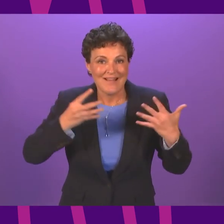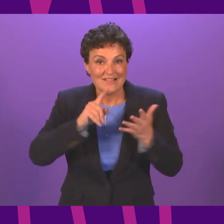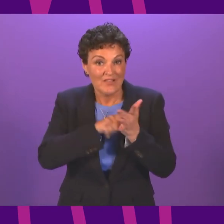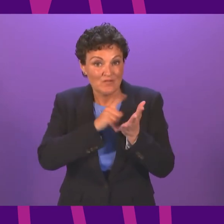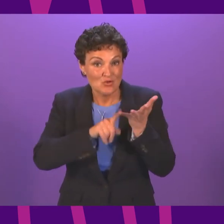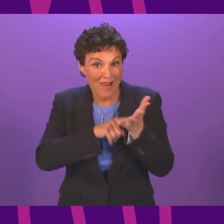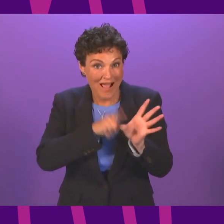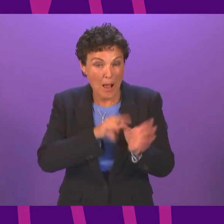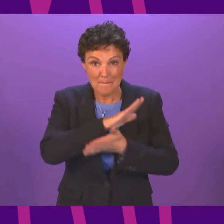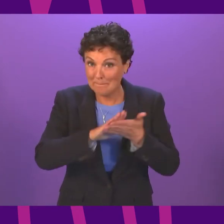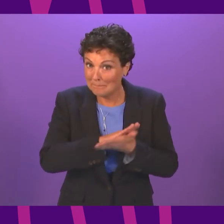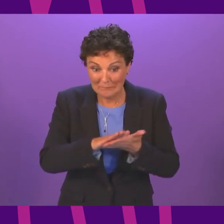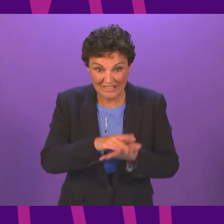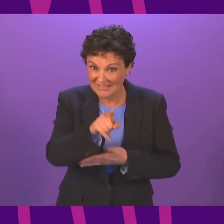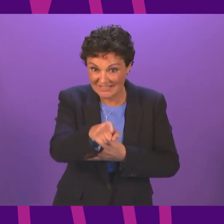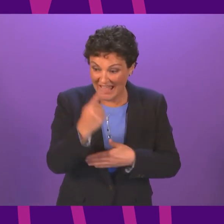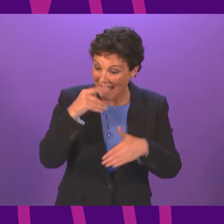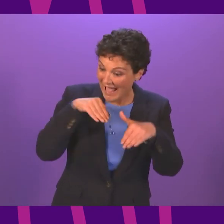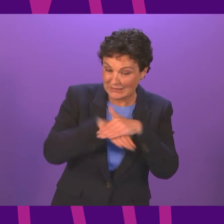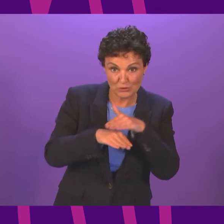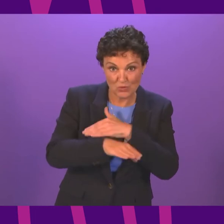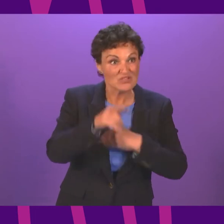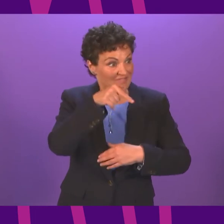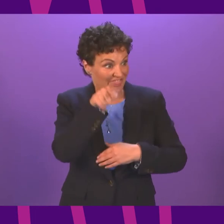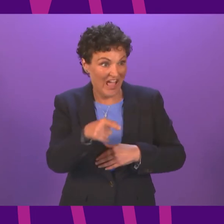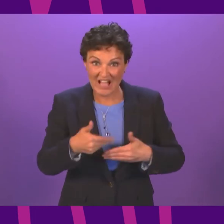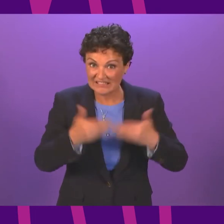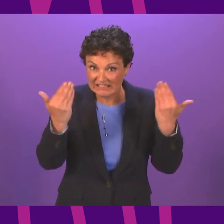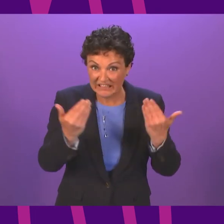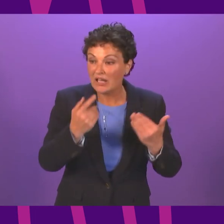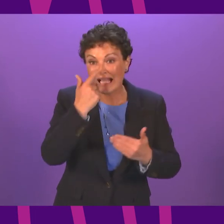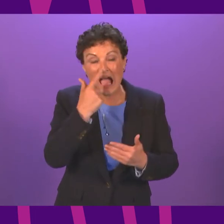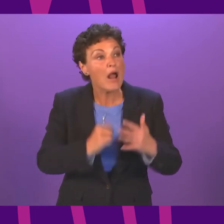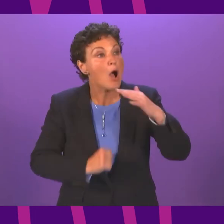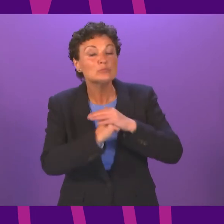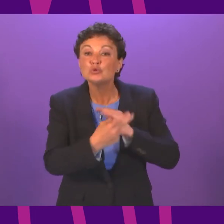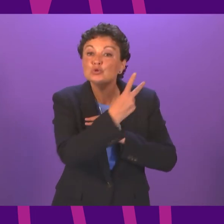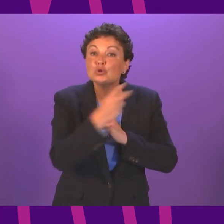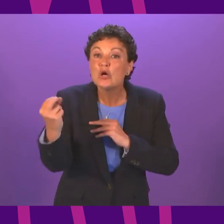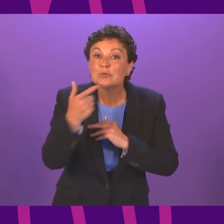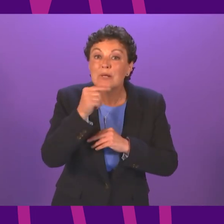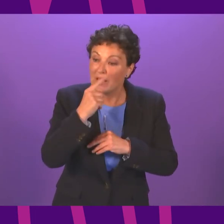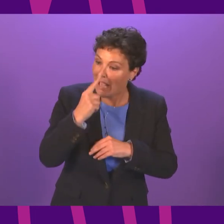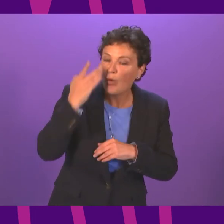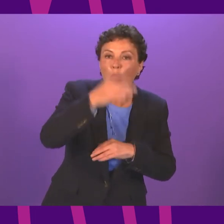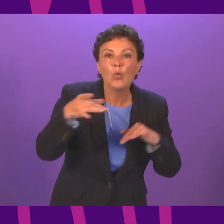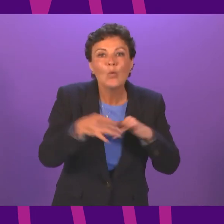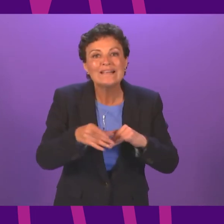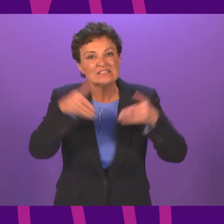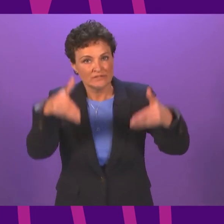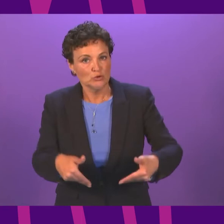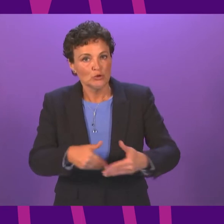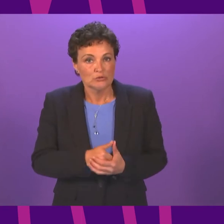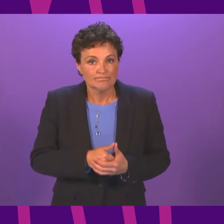means, for example, that the limits for household gatherings indoors will increase from that date and up to 200 people will be able to attend weddings and funerals.